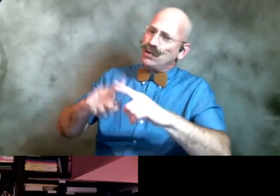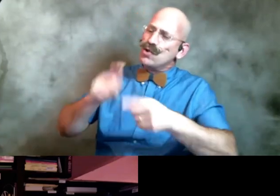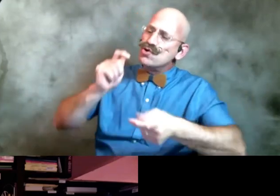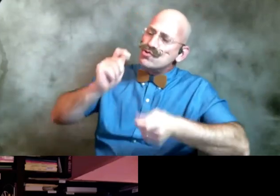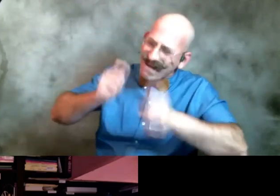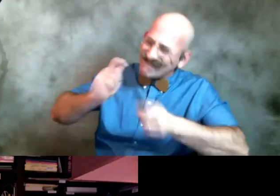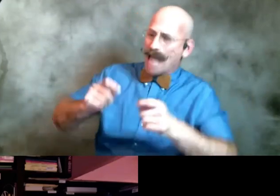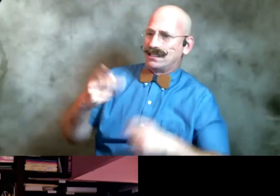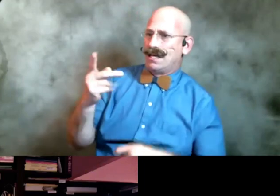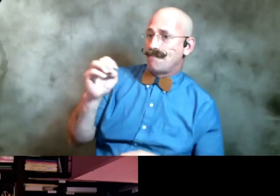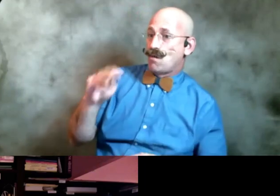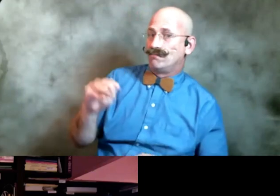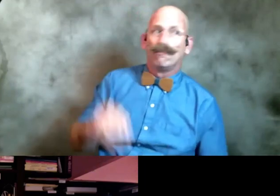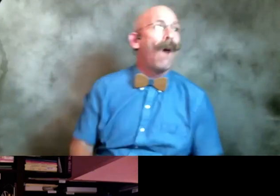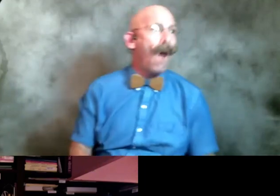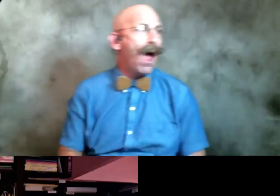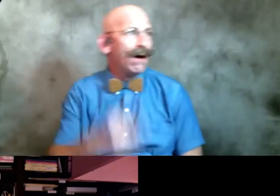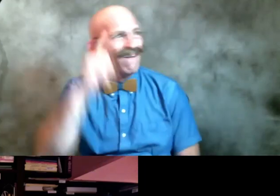forever